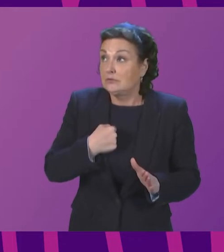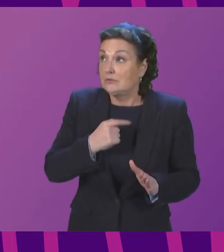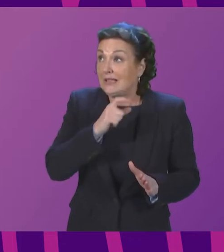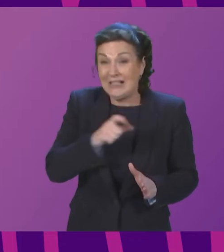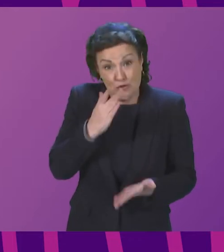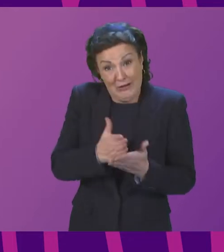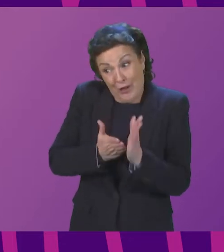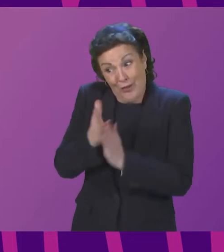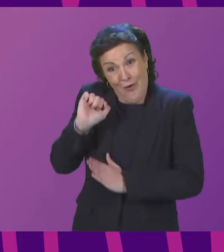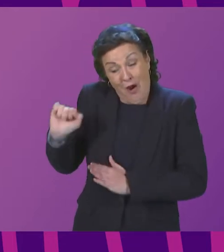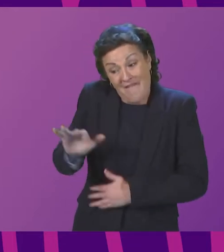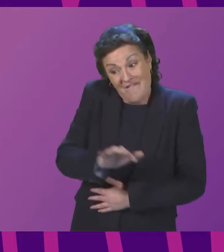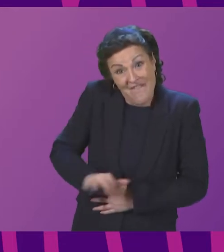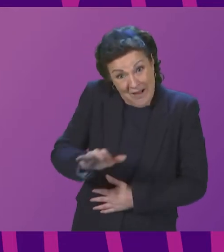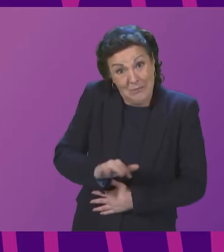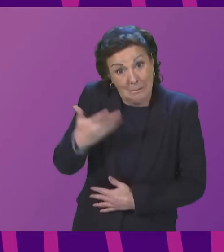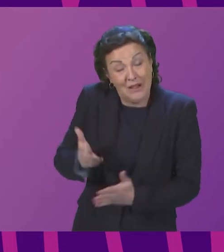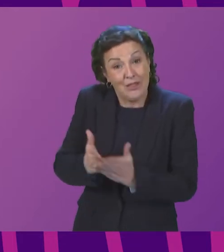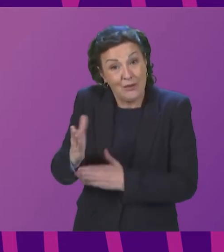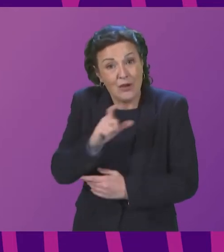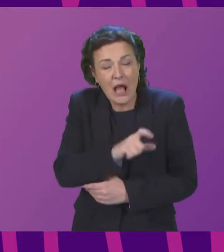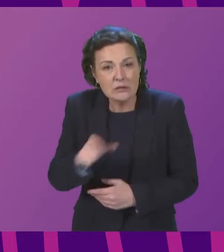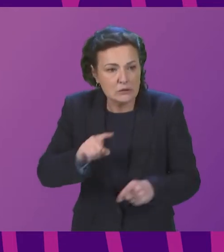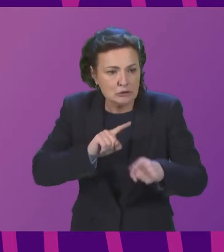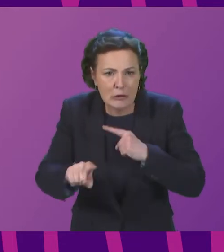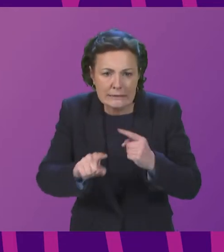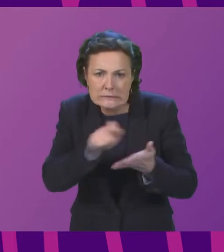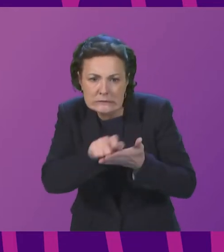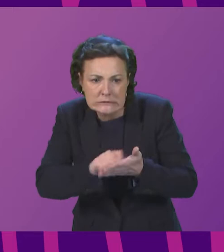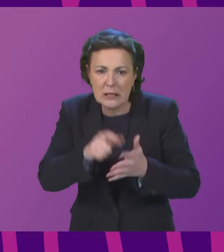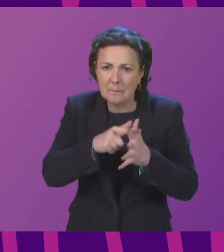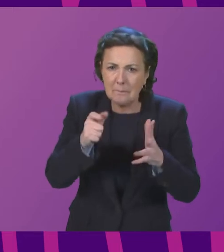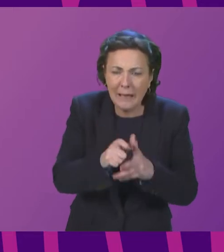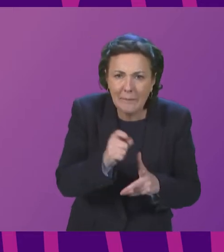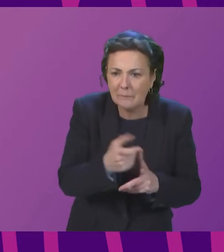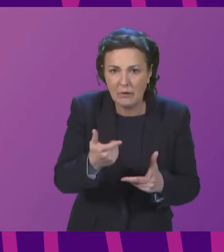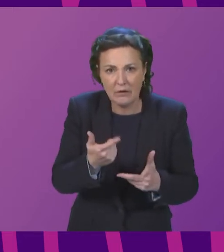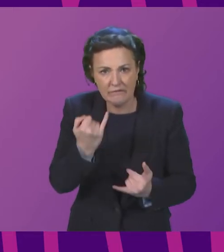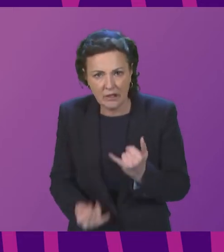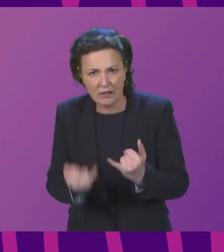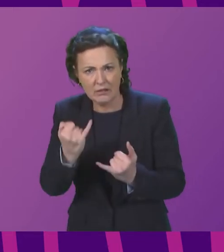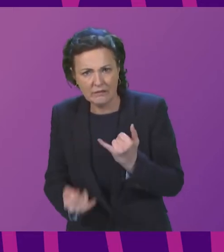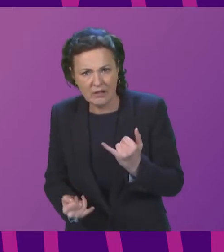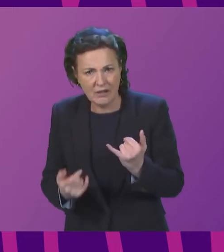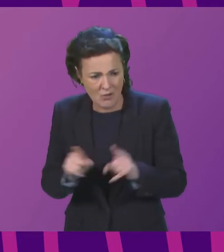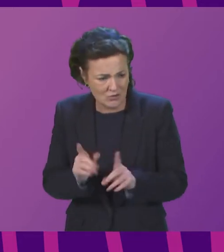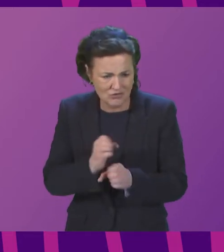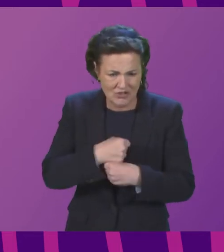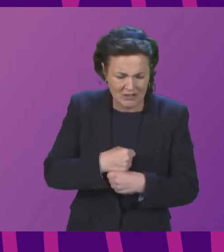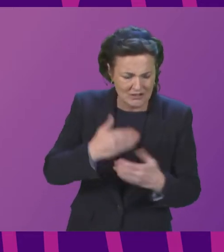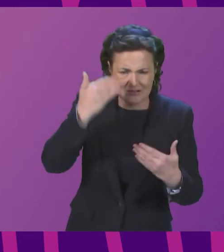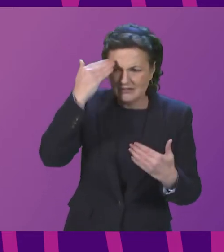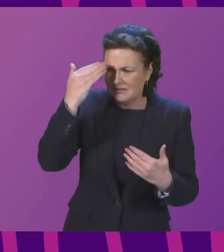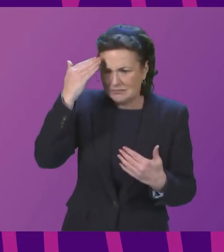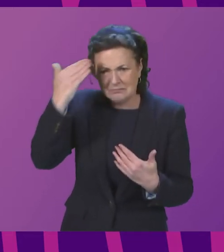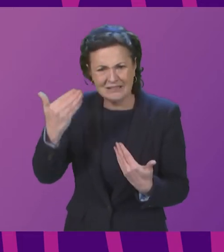had with a family member trying to obtain PIP and the stress and mental harassment almost